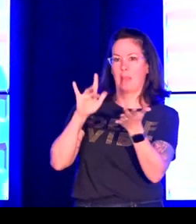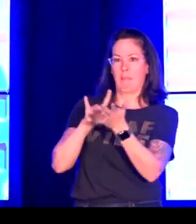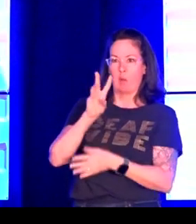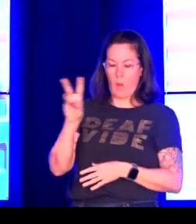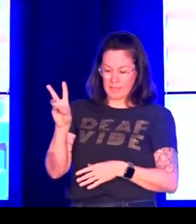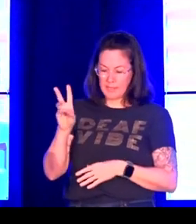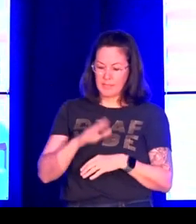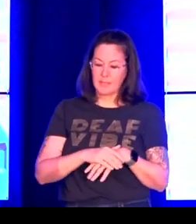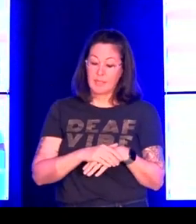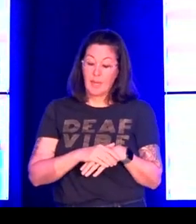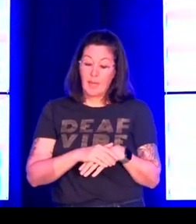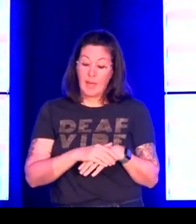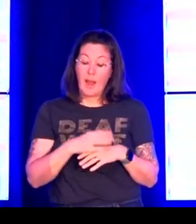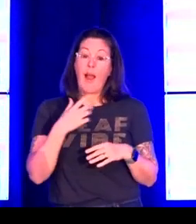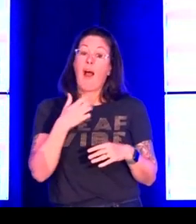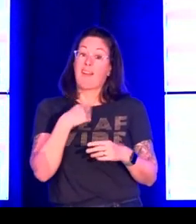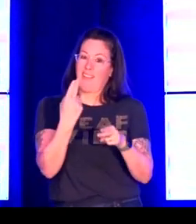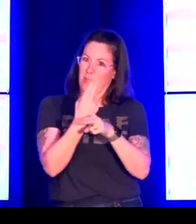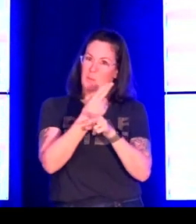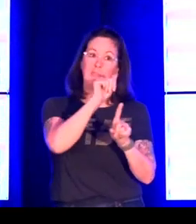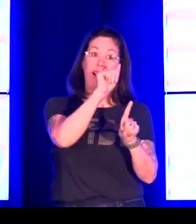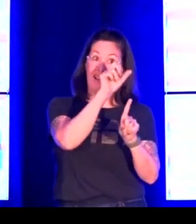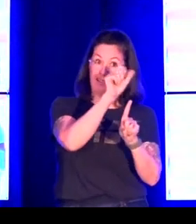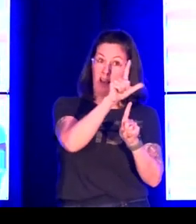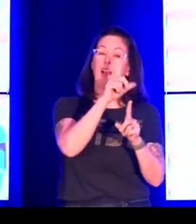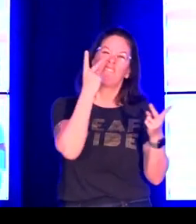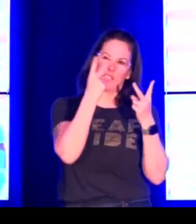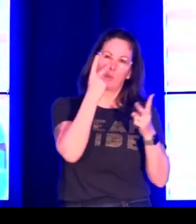from a middle class family from the Midwest.